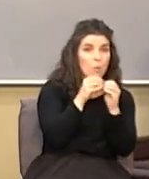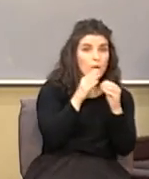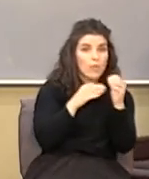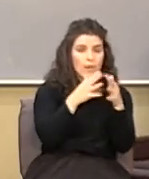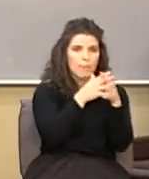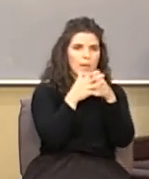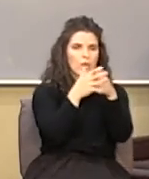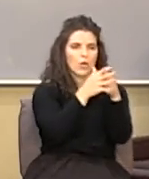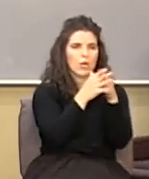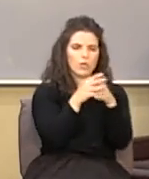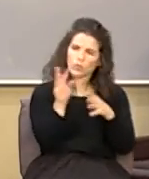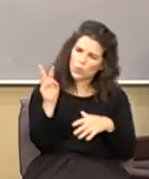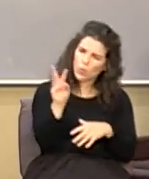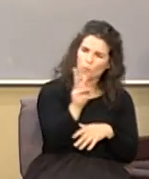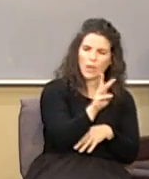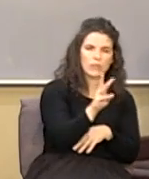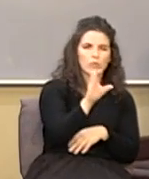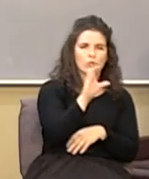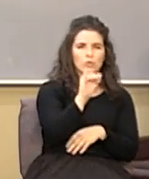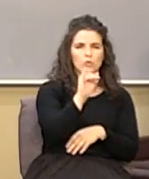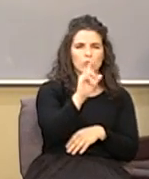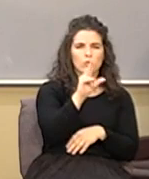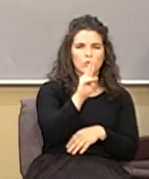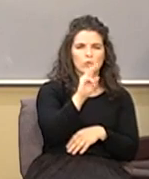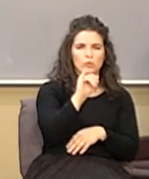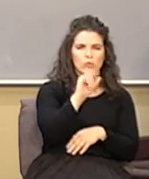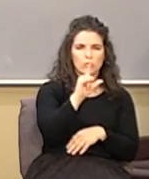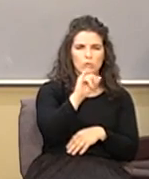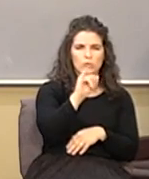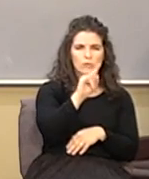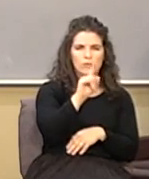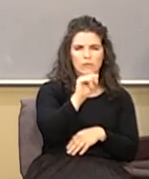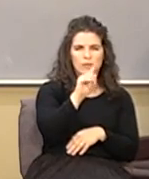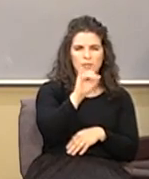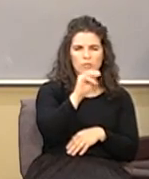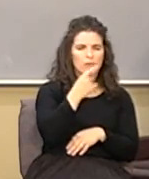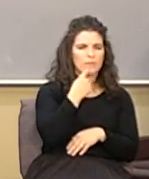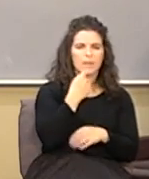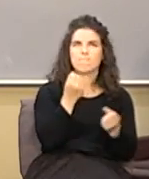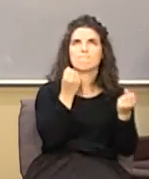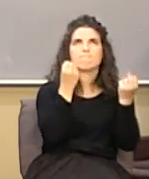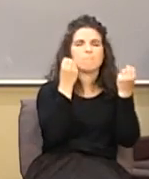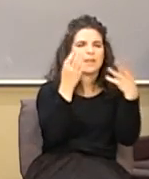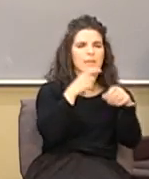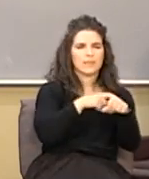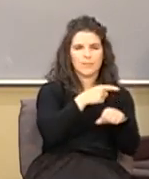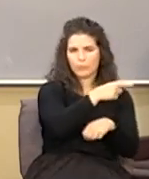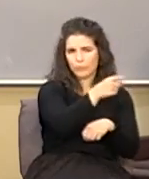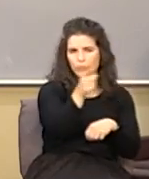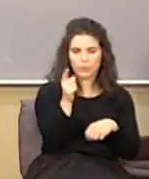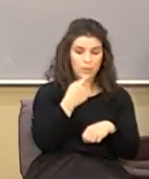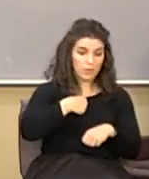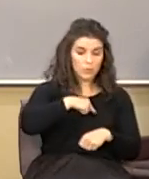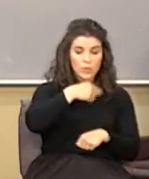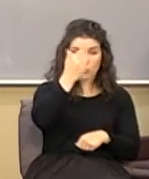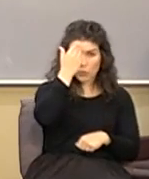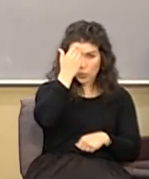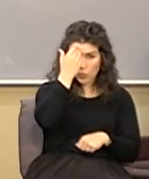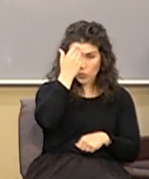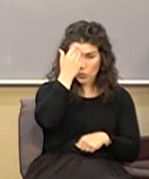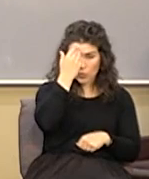Western civilization, I've said this to you so many times, Western civilization, as we know it,